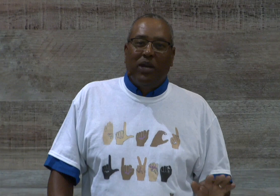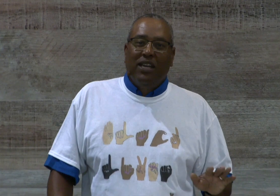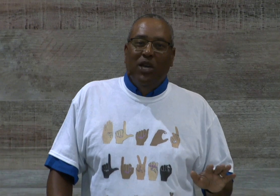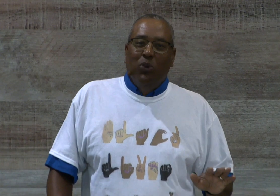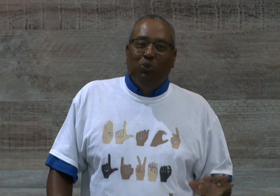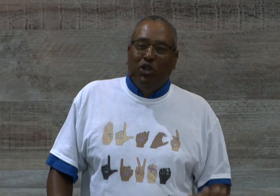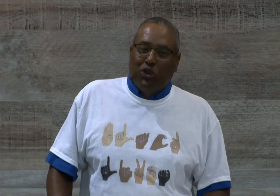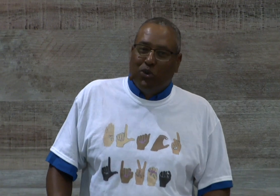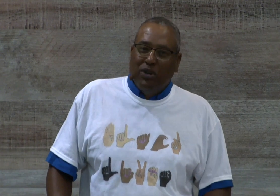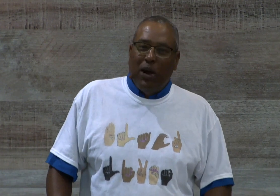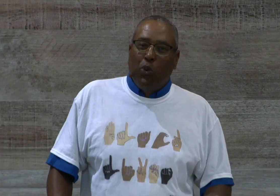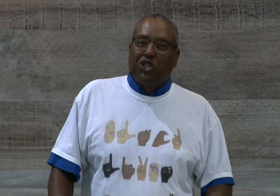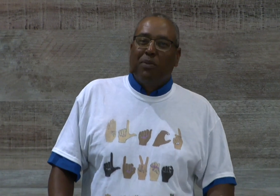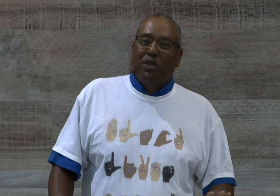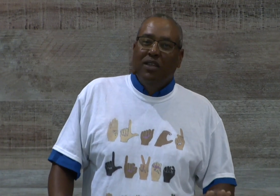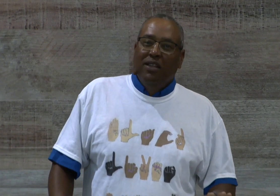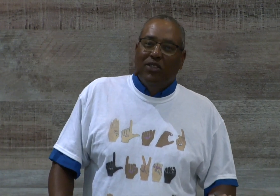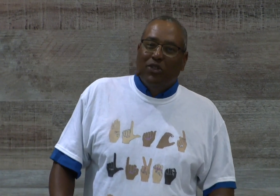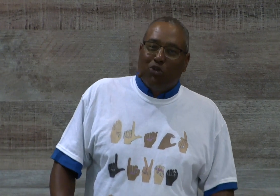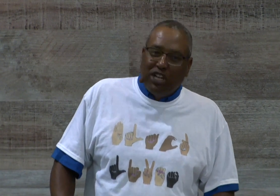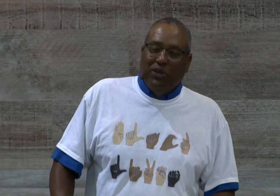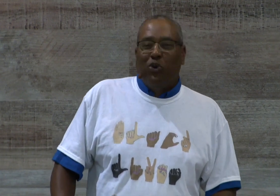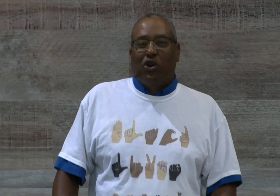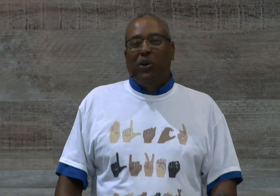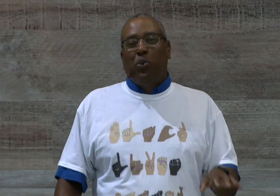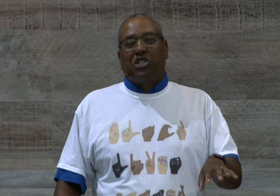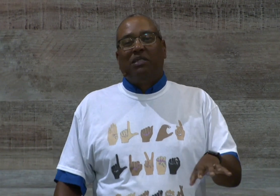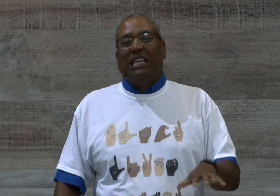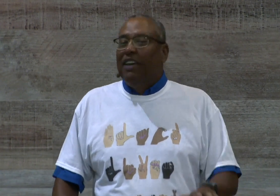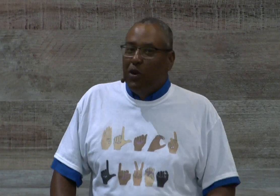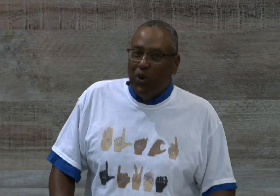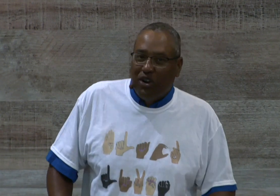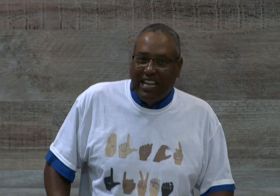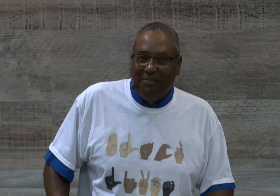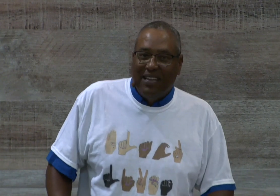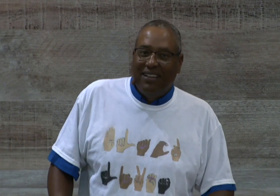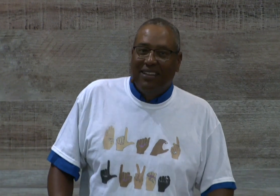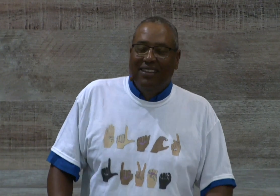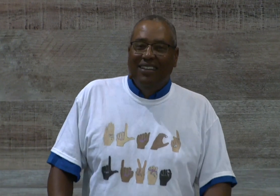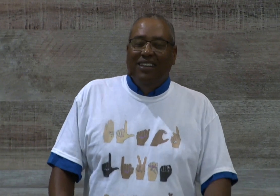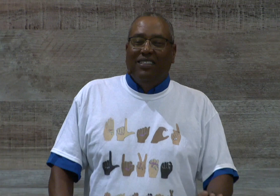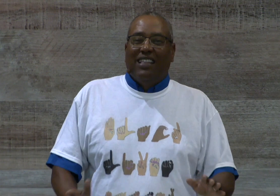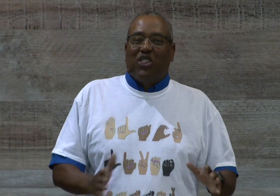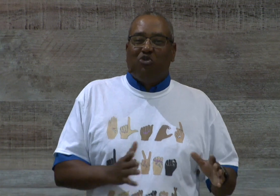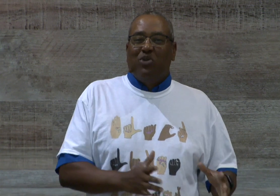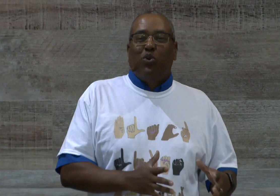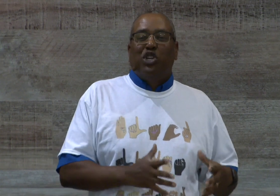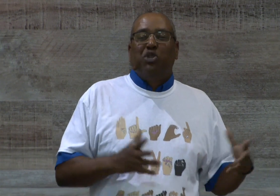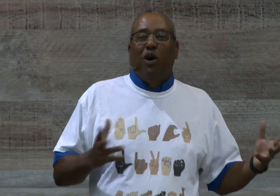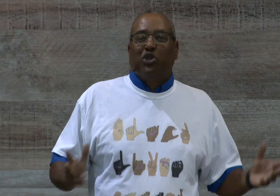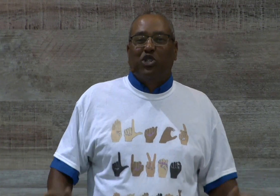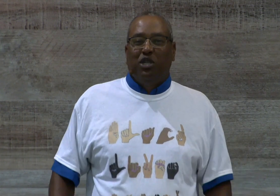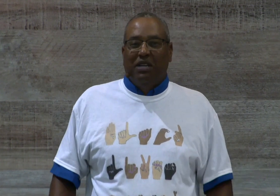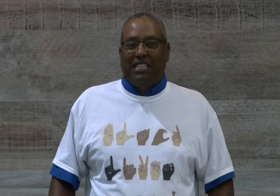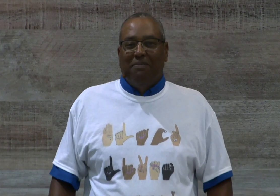know the truth. We're not worshiping the written word. We worship the living word. Amen? That the written word exposes to us. Amen?